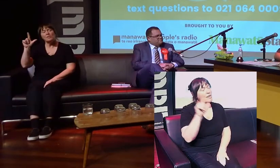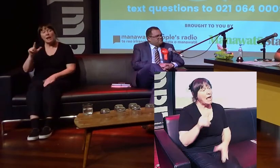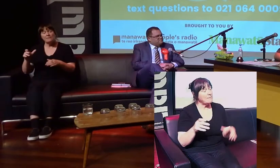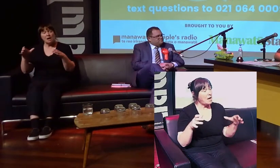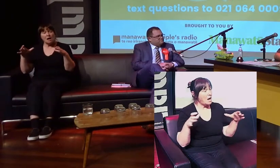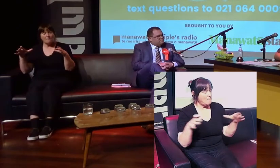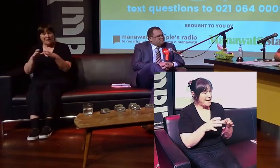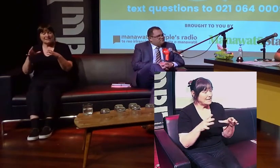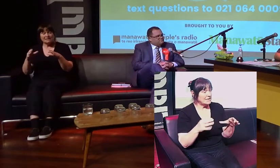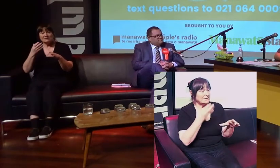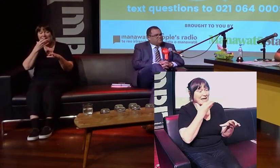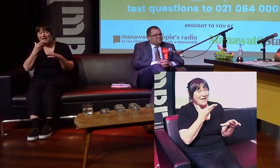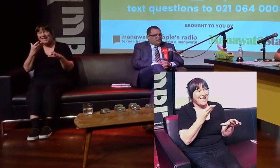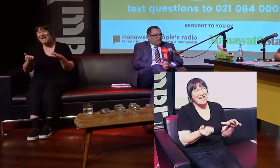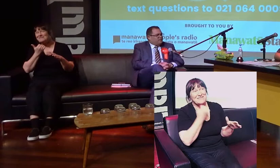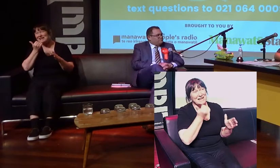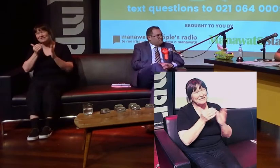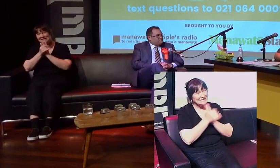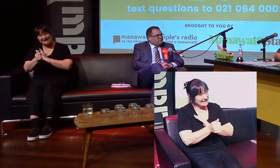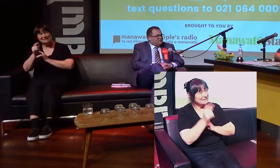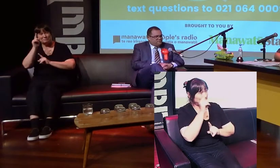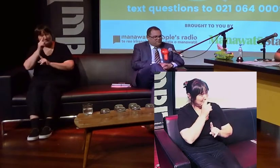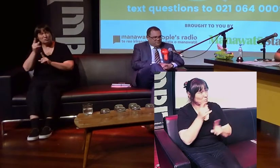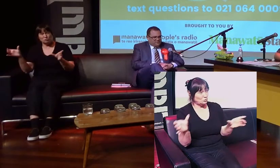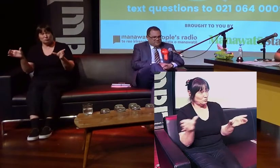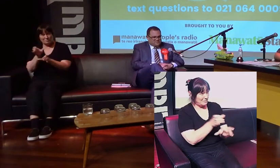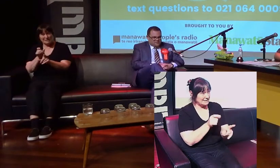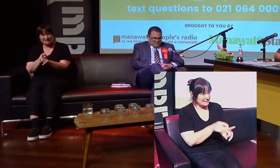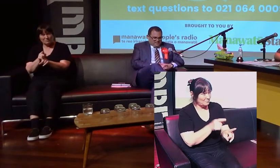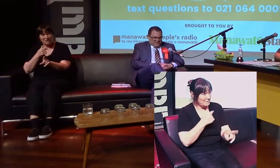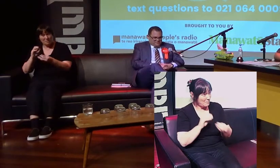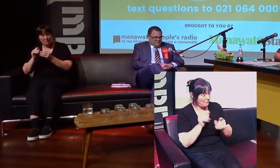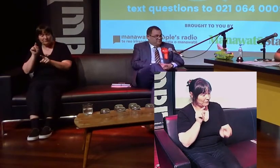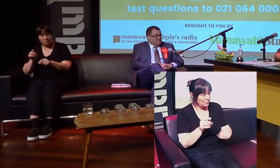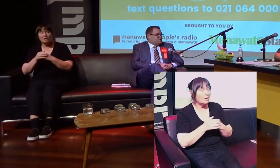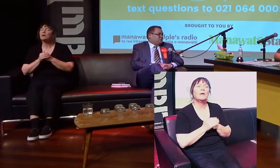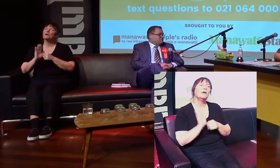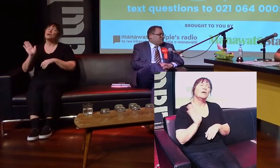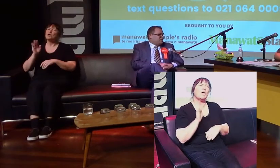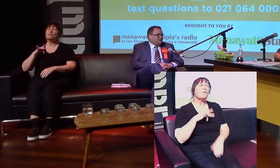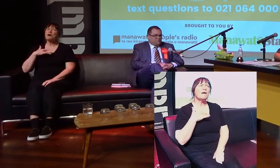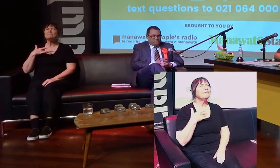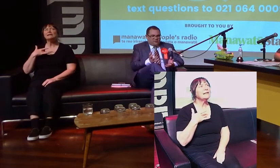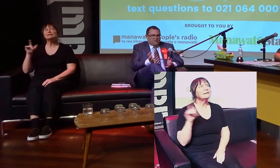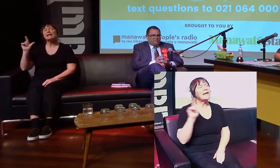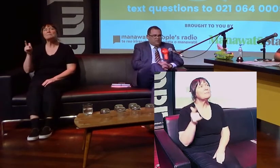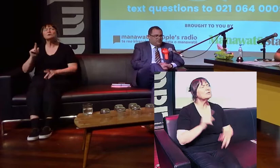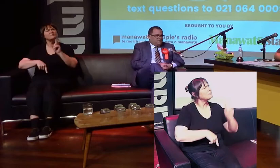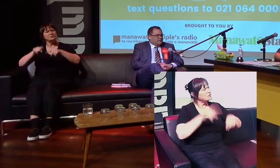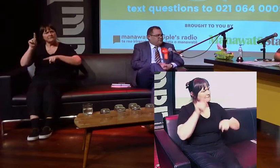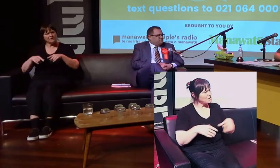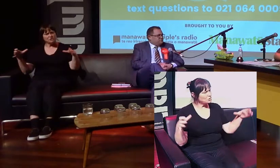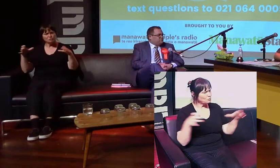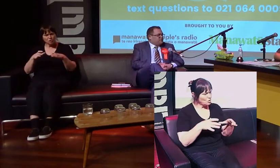Is that going to be a little bit career-limiting for you? I don't think so. I think the reality is Labour is a diverse church, and with that come